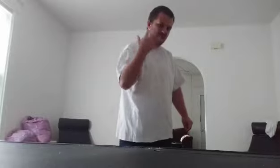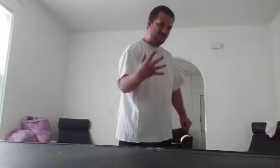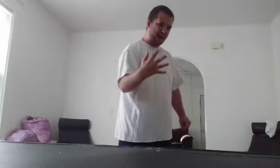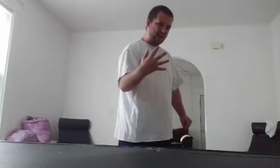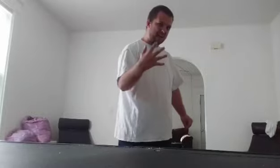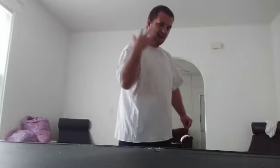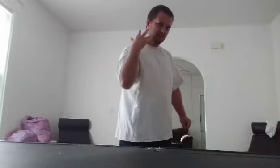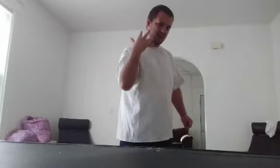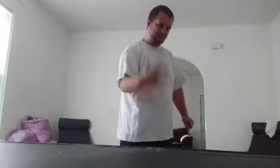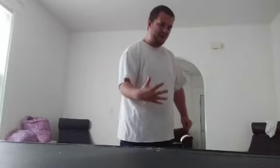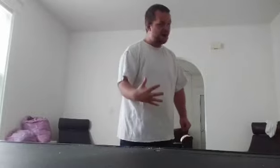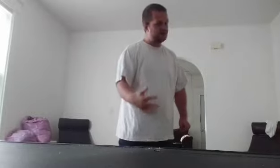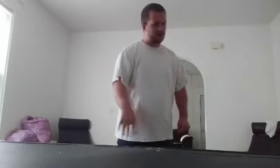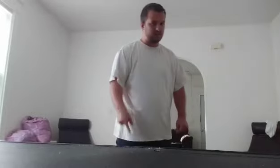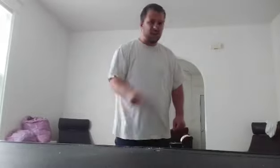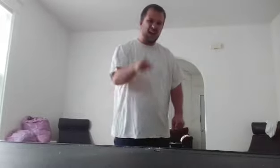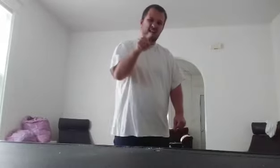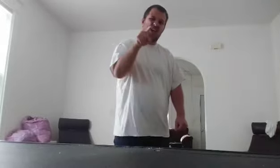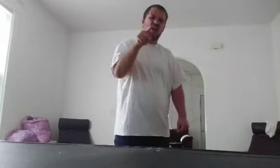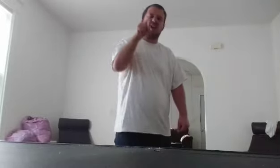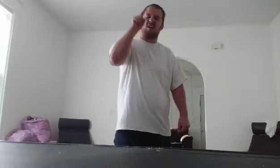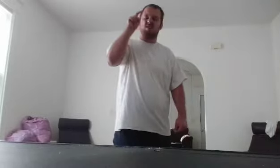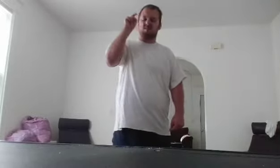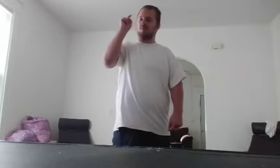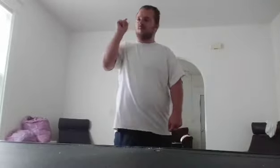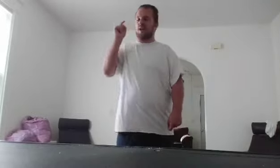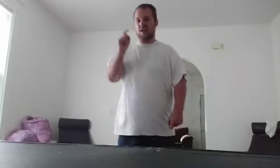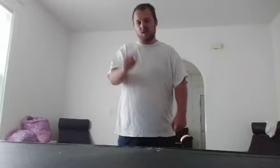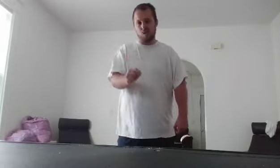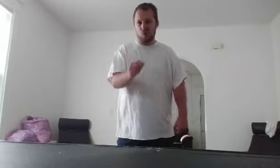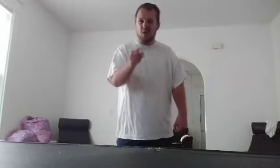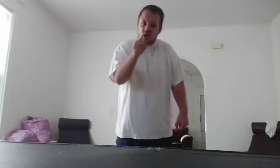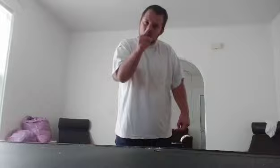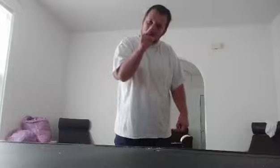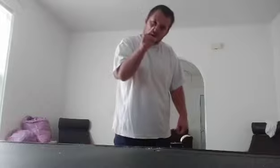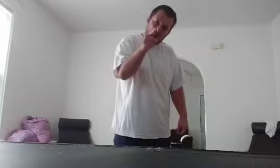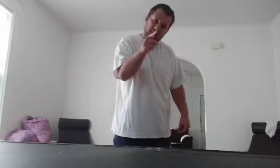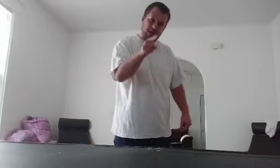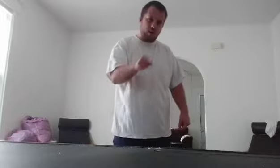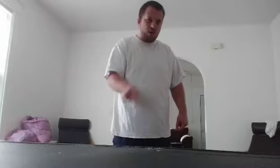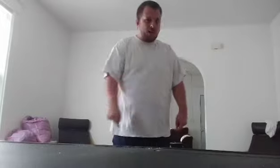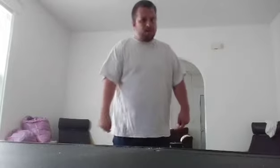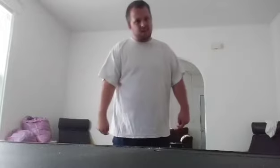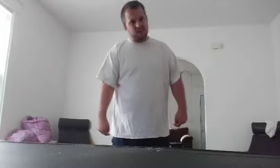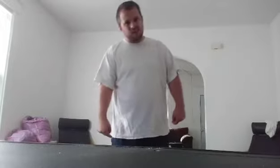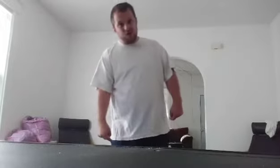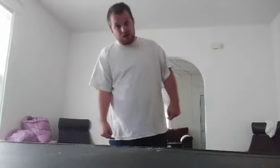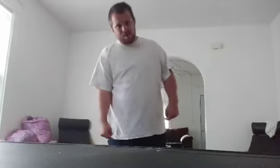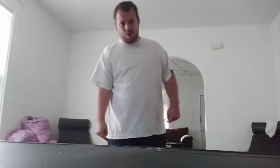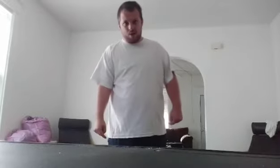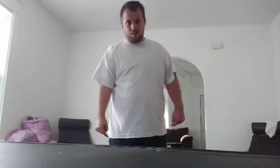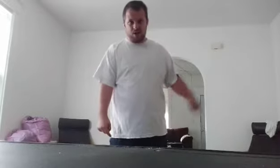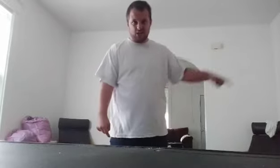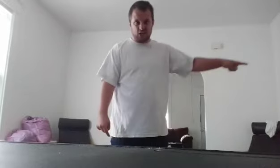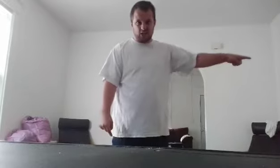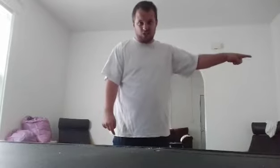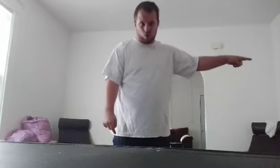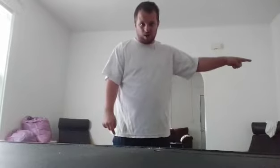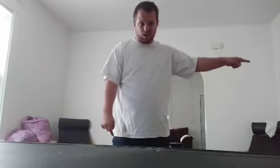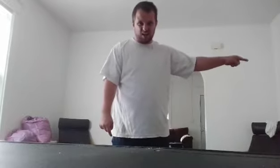five times, five times. And Kodak, you better watch out, because if you get in my way when I try to get Kodak and hit